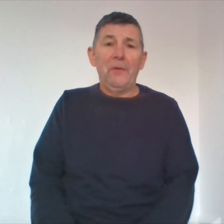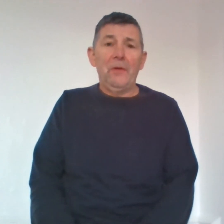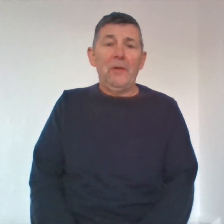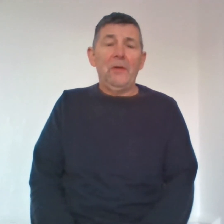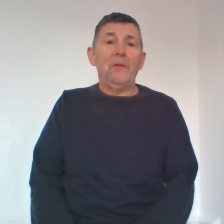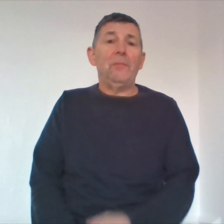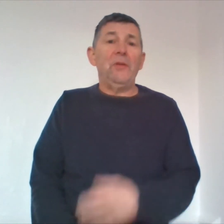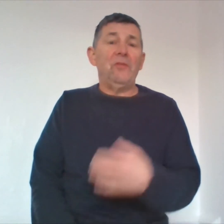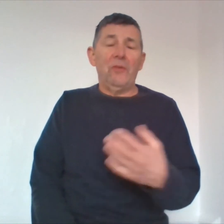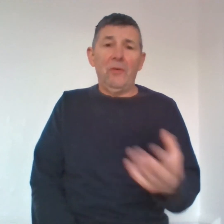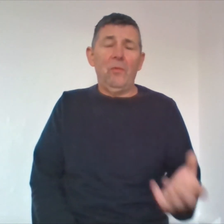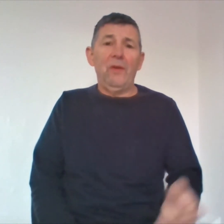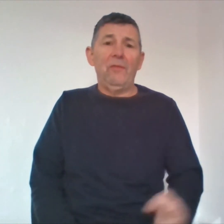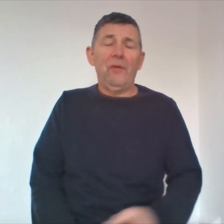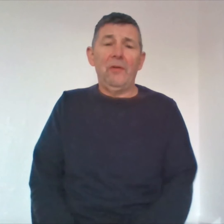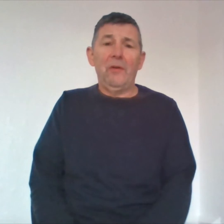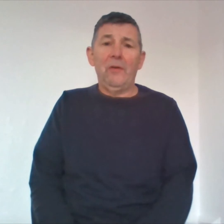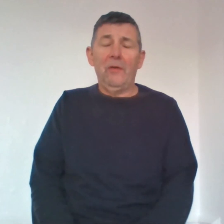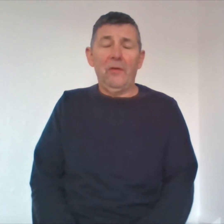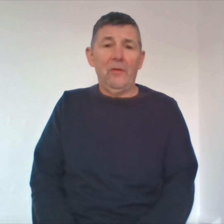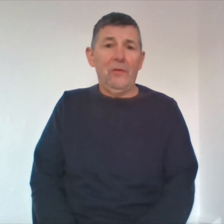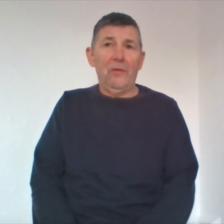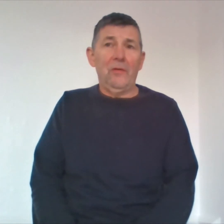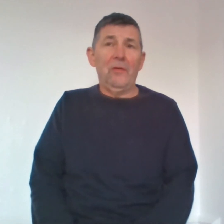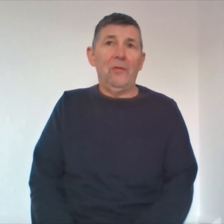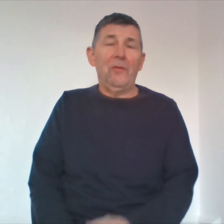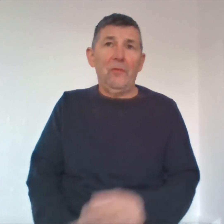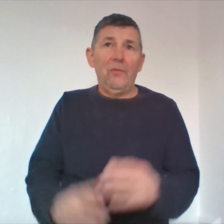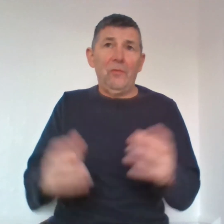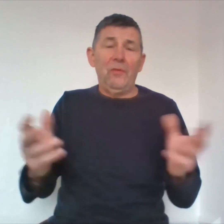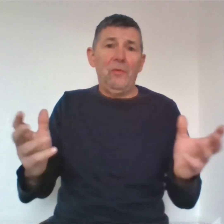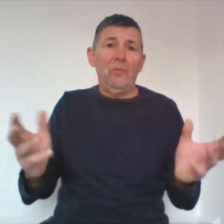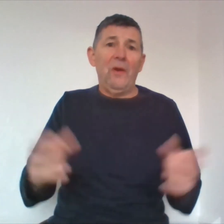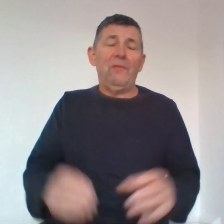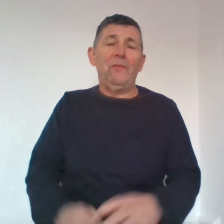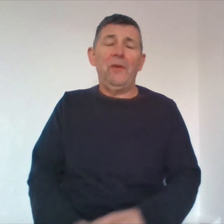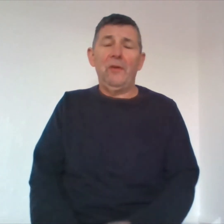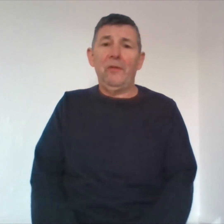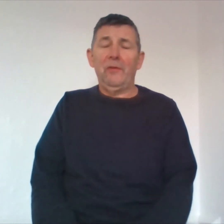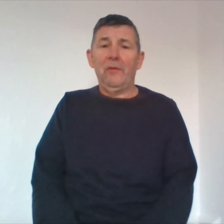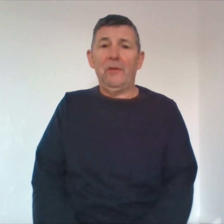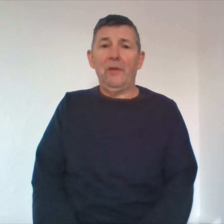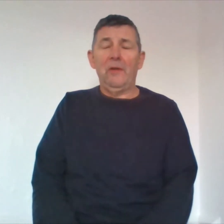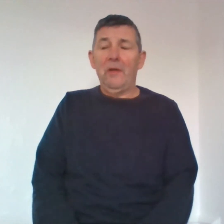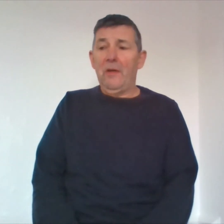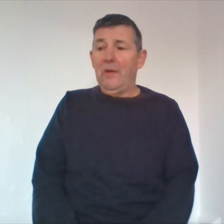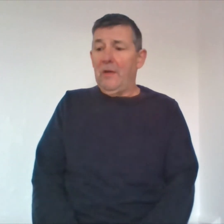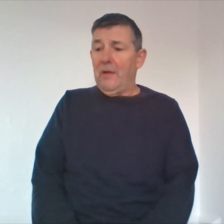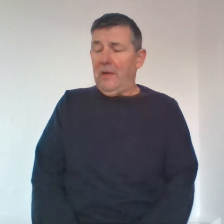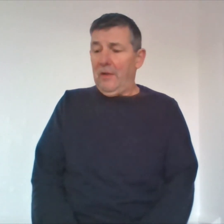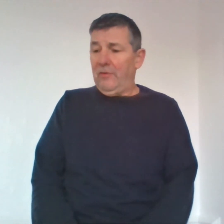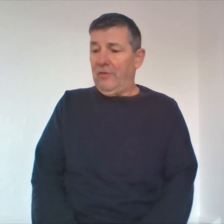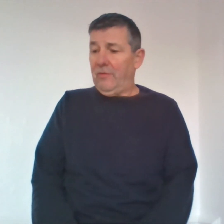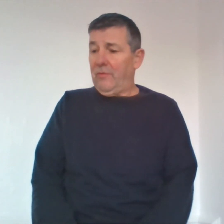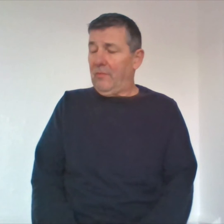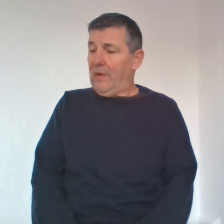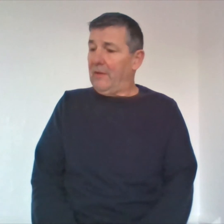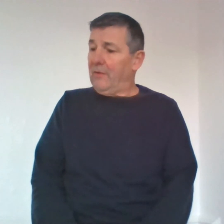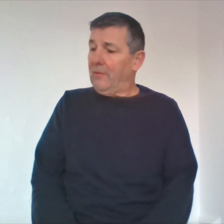the police or whatever or the wife of the and she says oh well you know